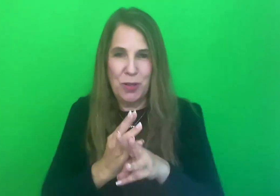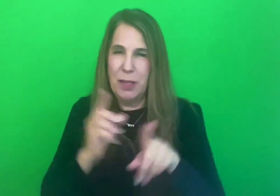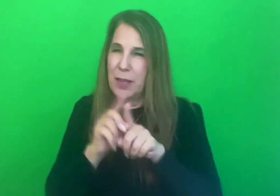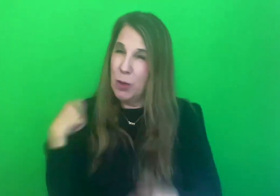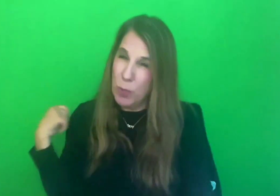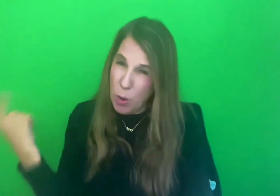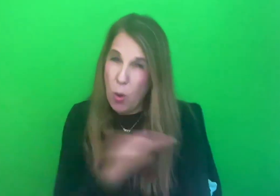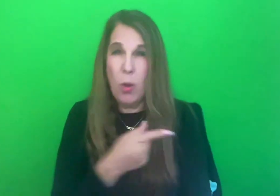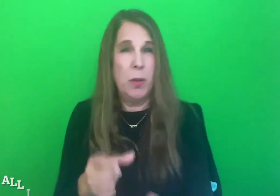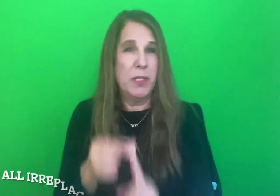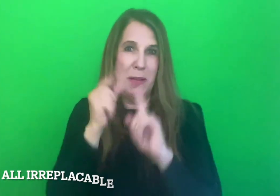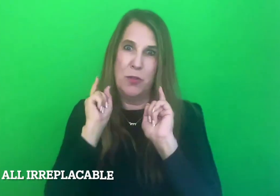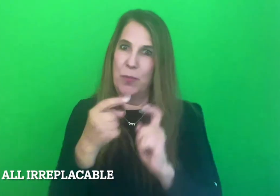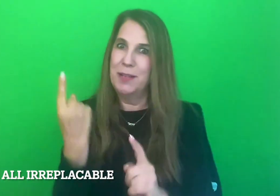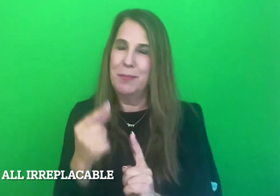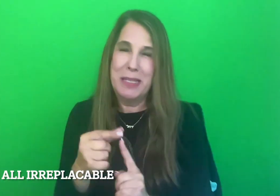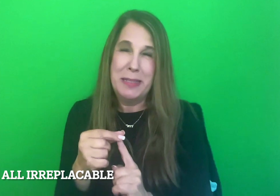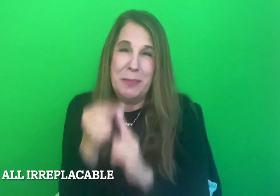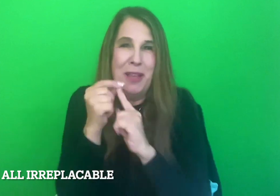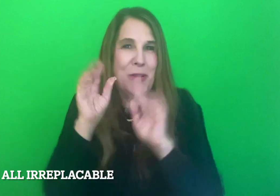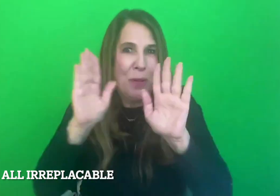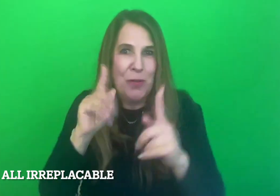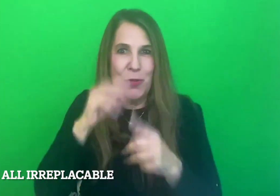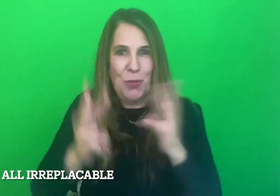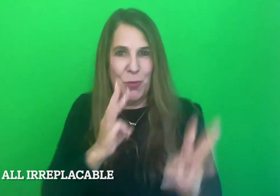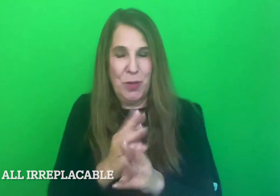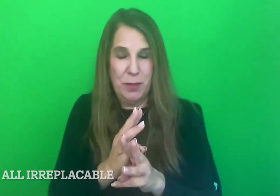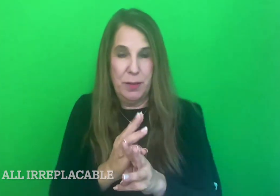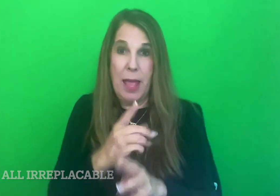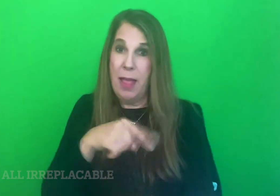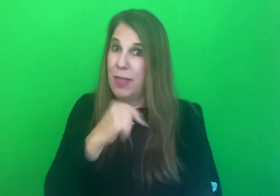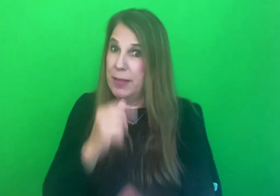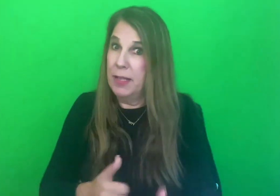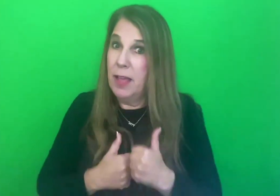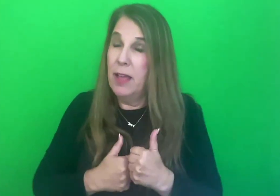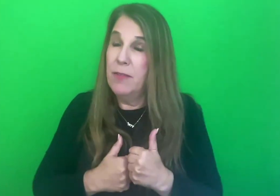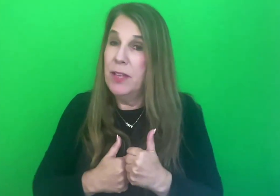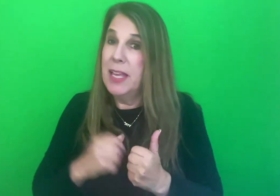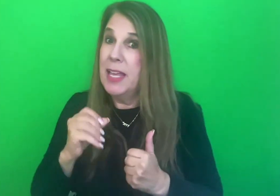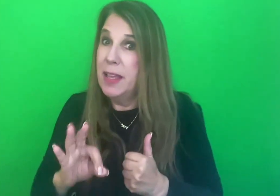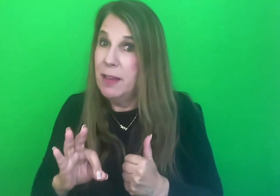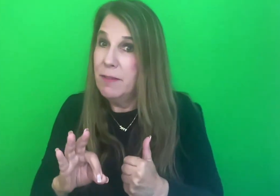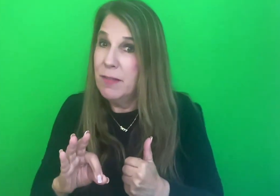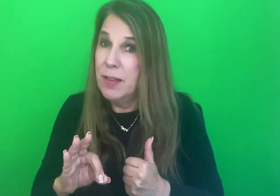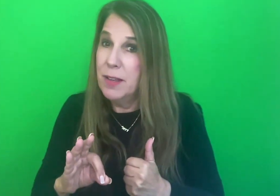And they would not be here if. Thank you, mom. Lastly,